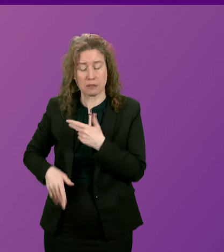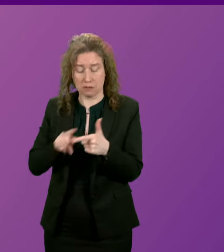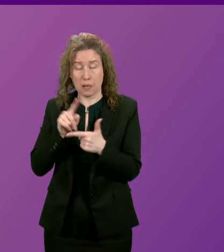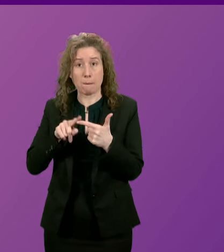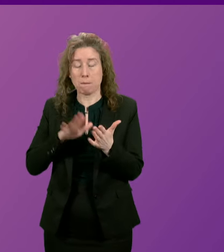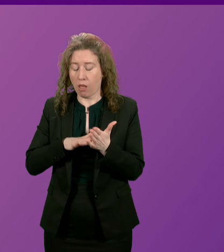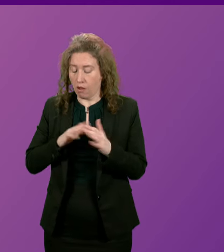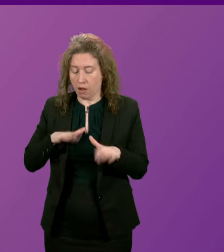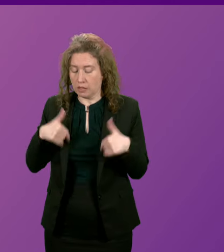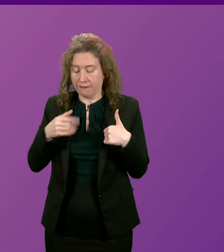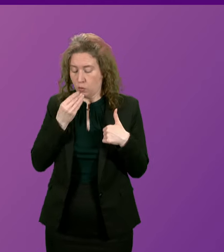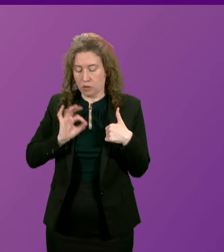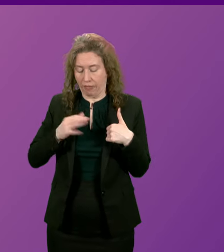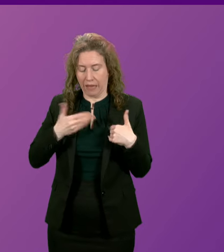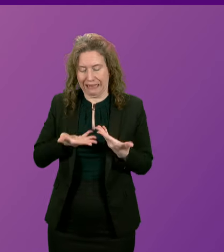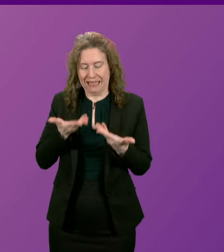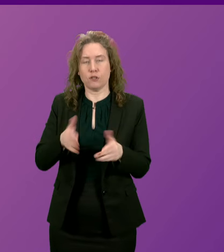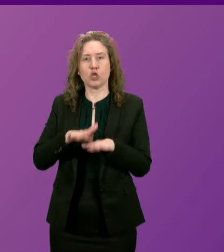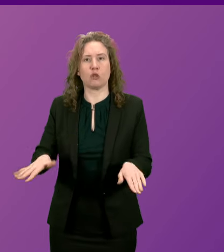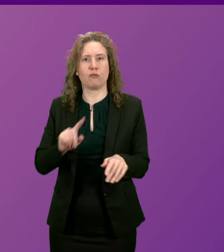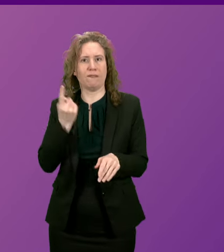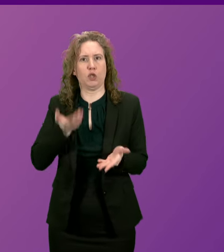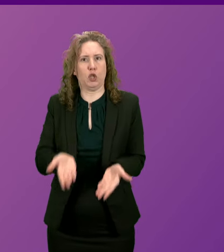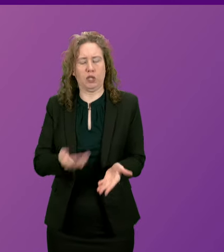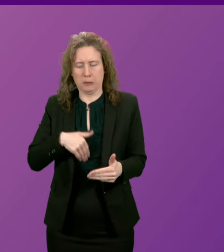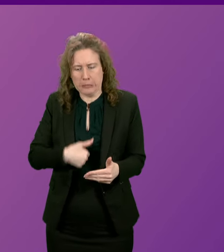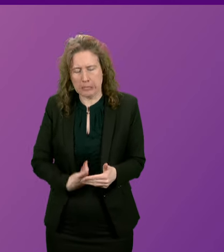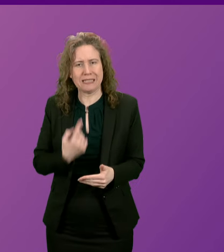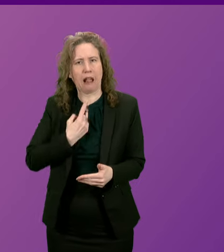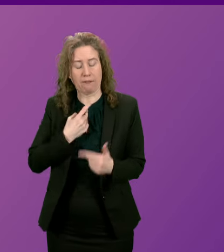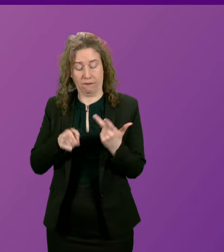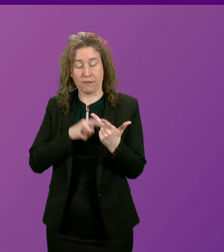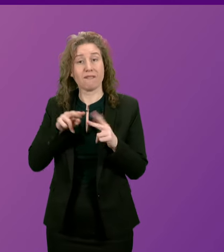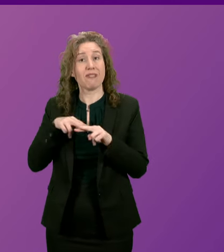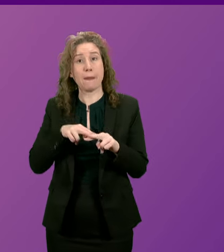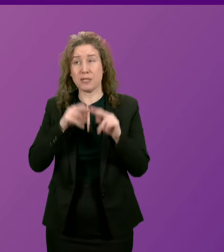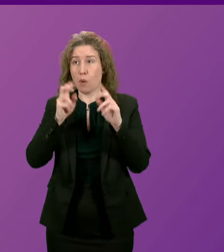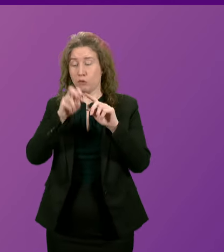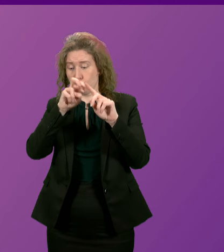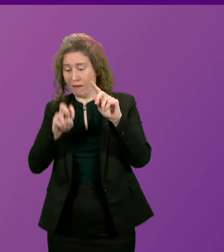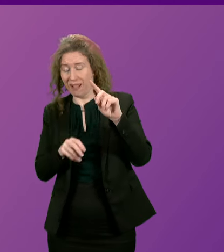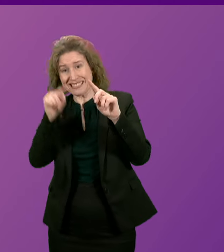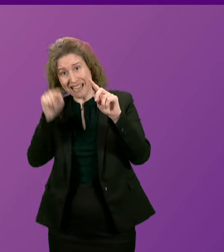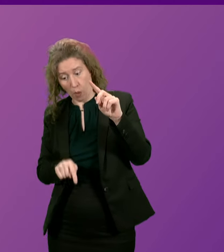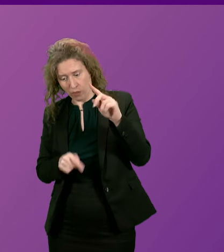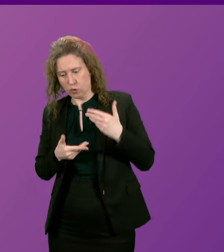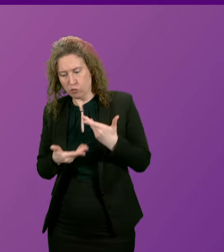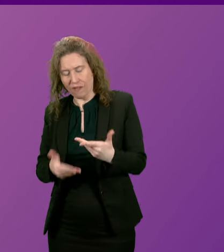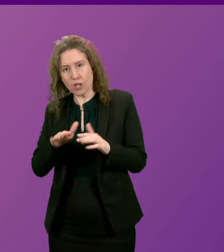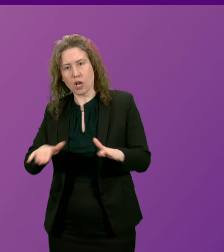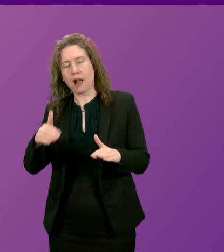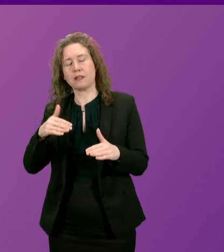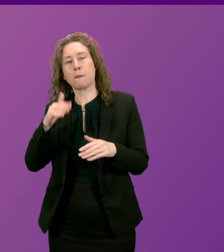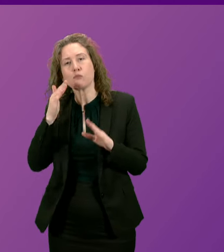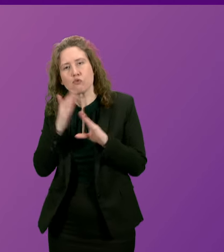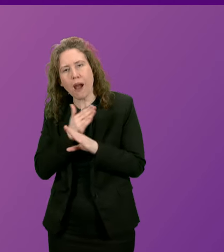food in order to feed their children. There are families travelling south to get their child a private mental